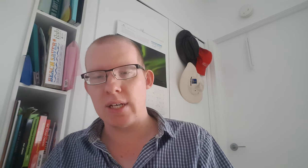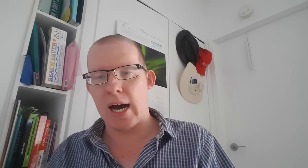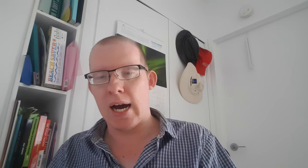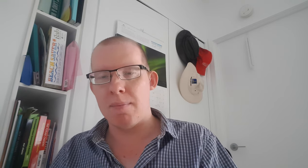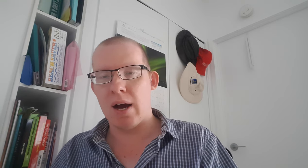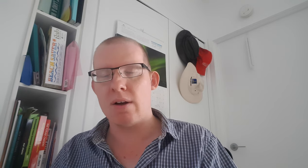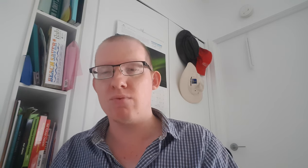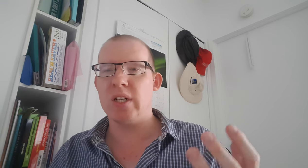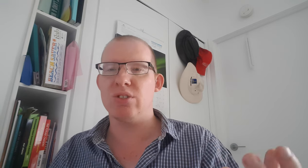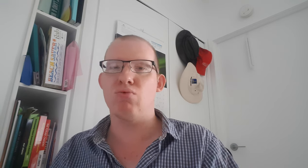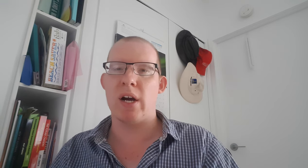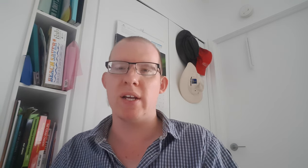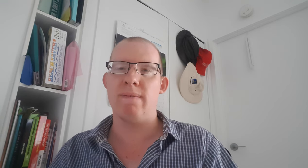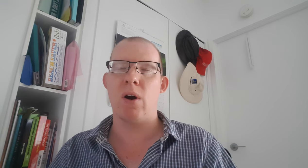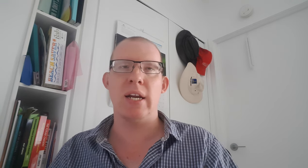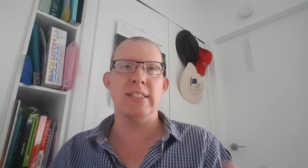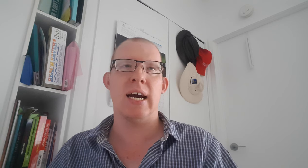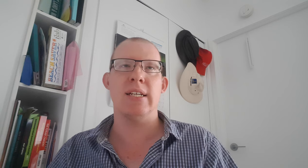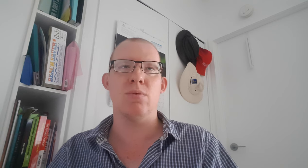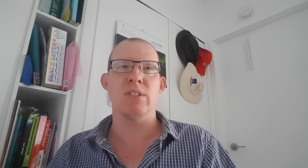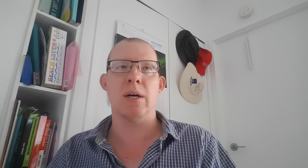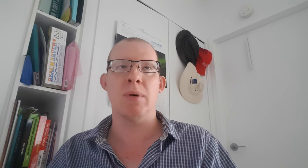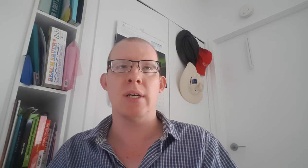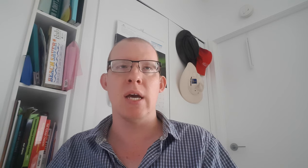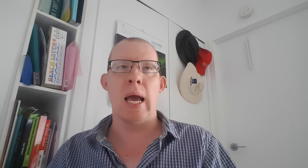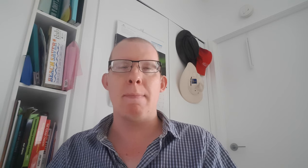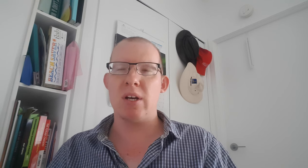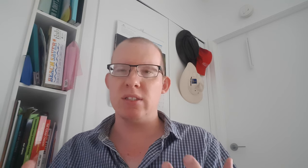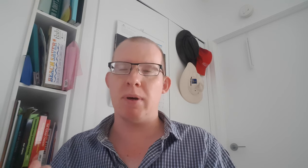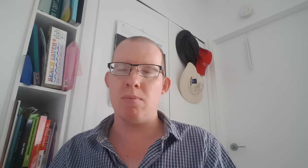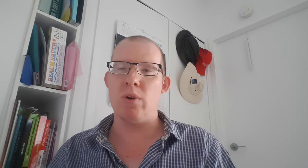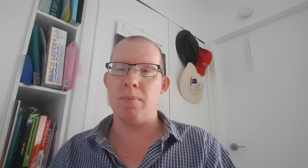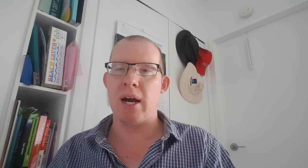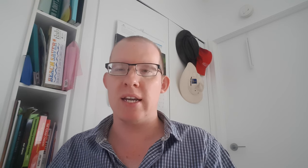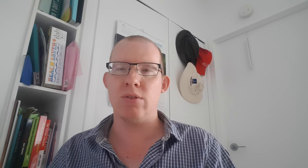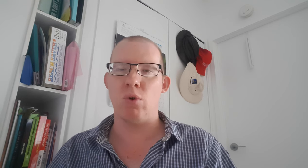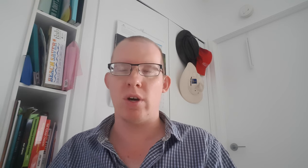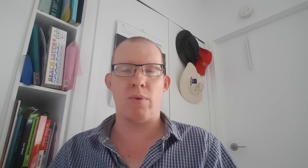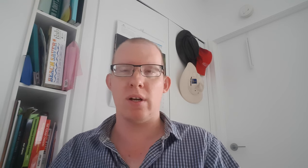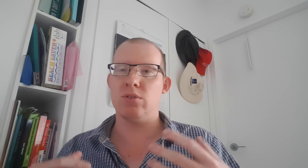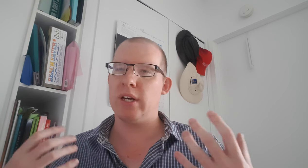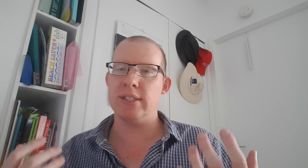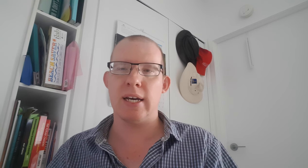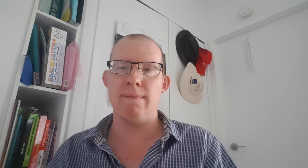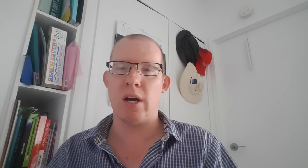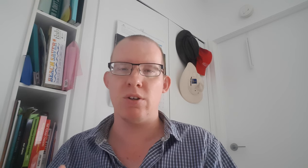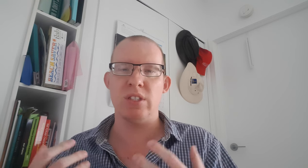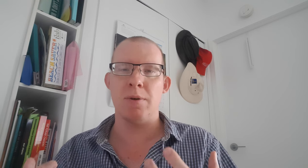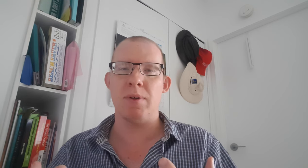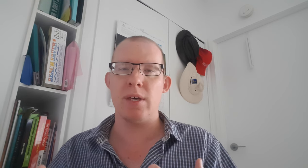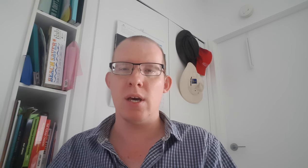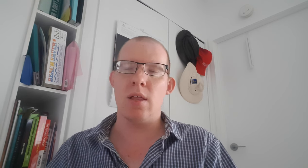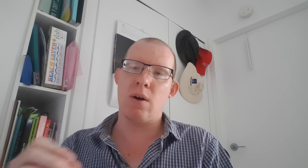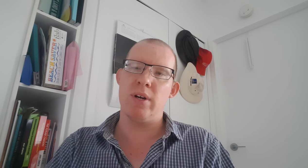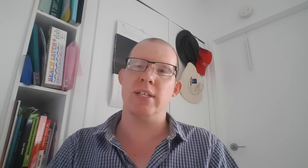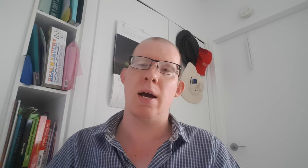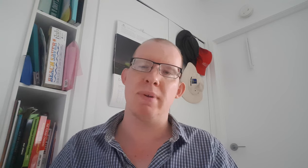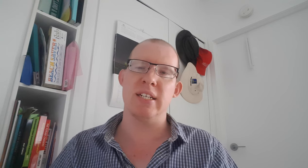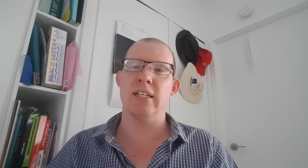I have really struggled in finding a gate with somebody because people in my network we don't share the same values and empathy that's where they come into an